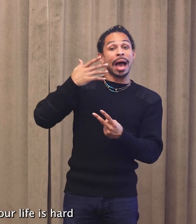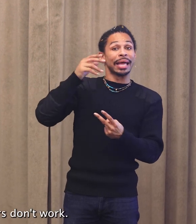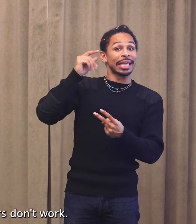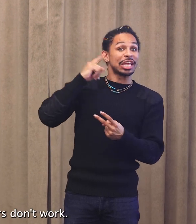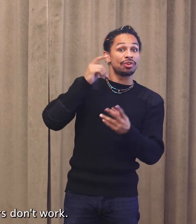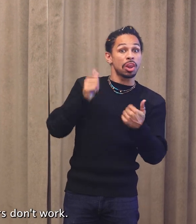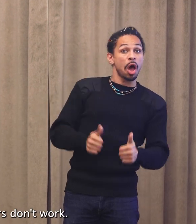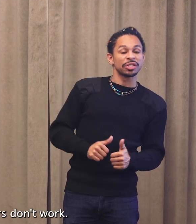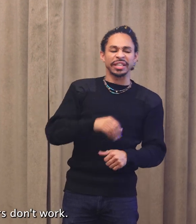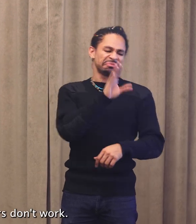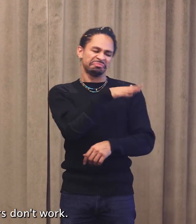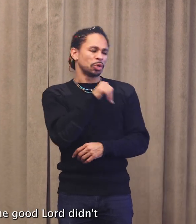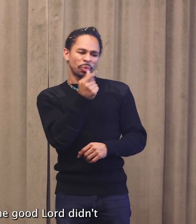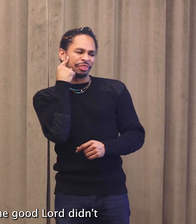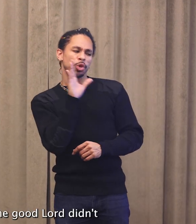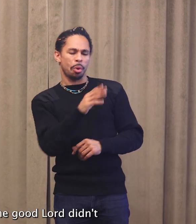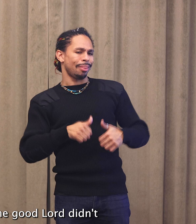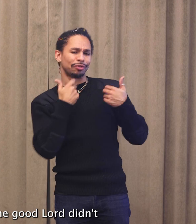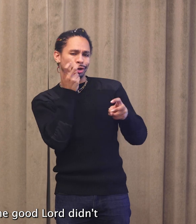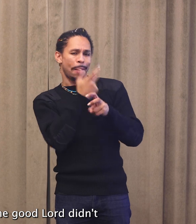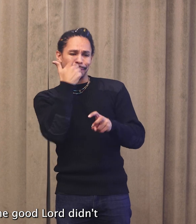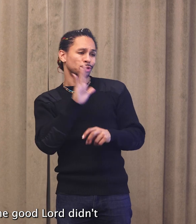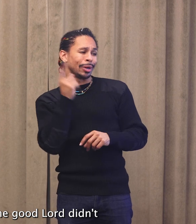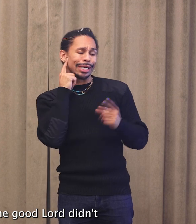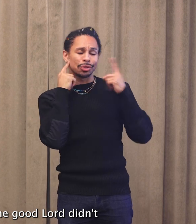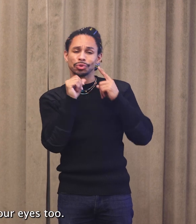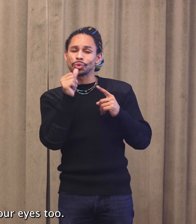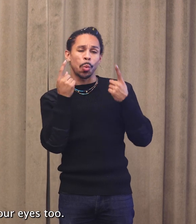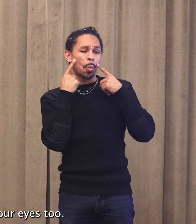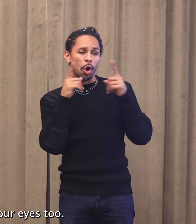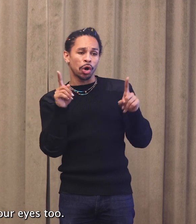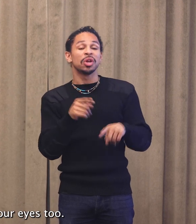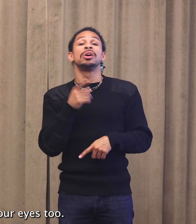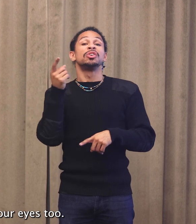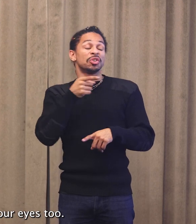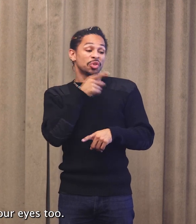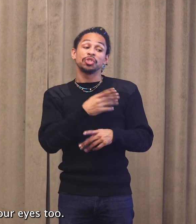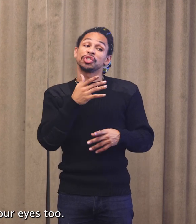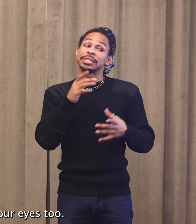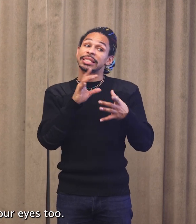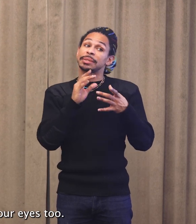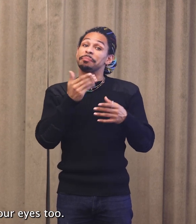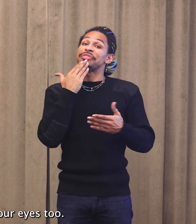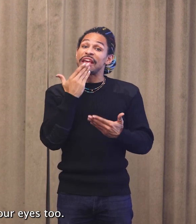is hard because your ears don't work. You just be thankful the good Lord didn't see fit to take your eyes too.